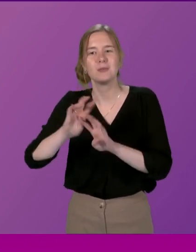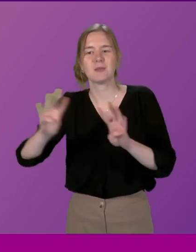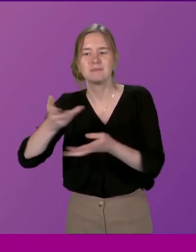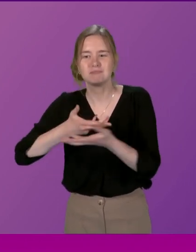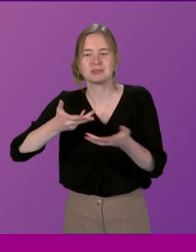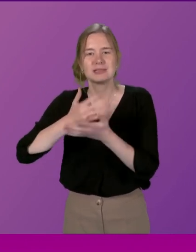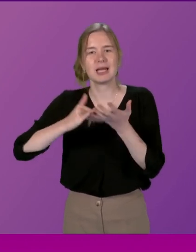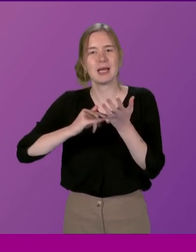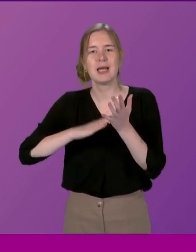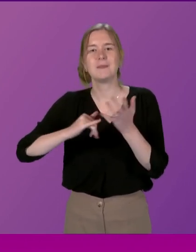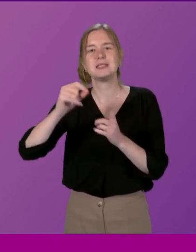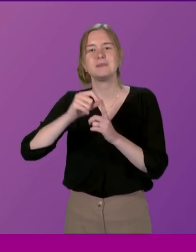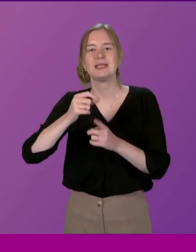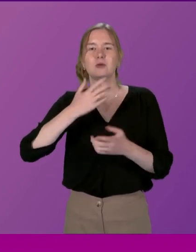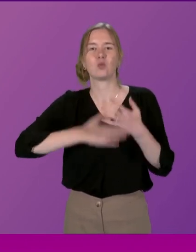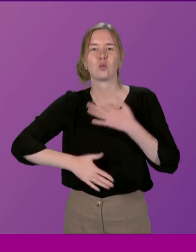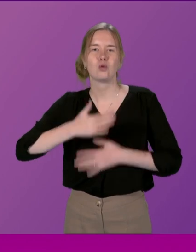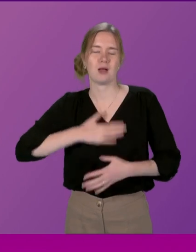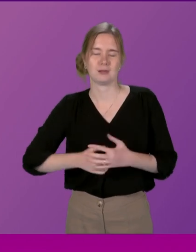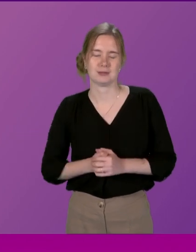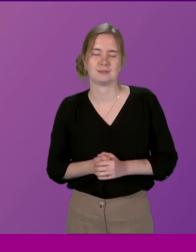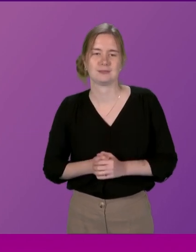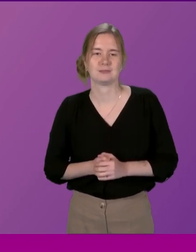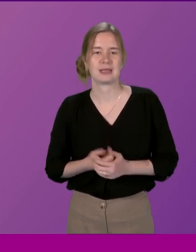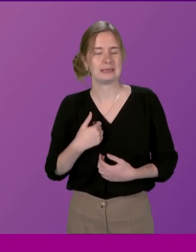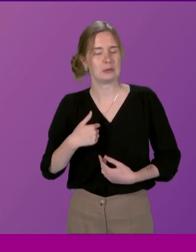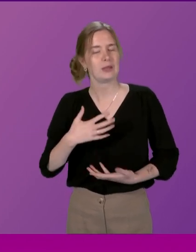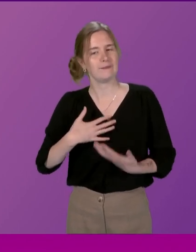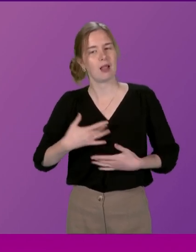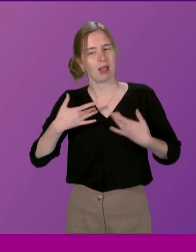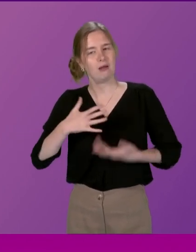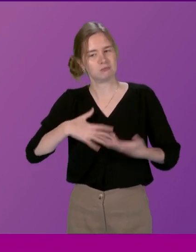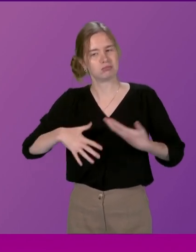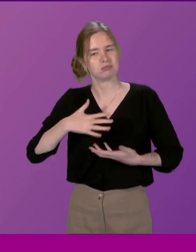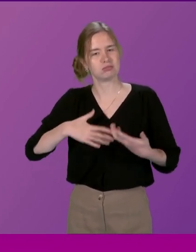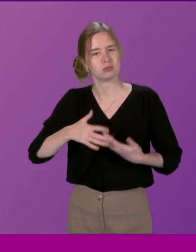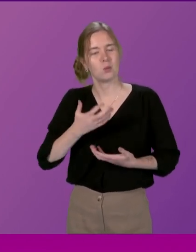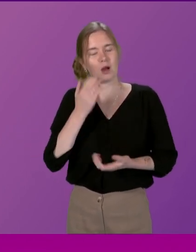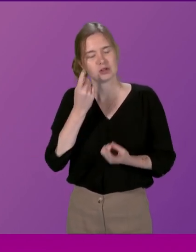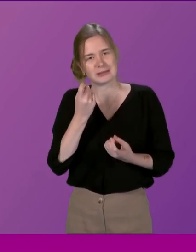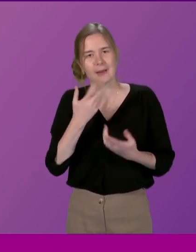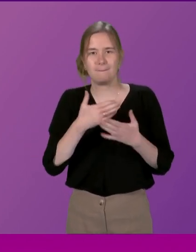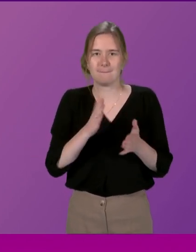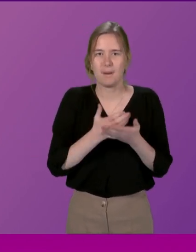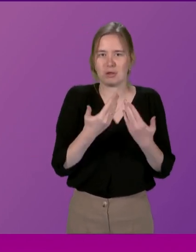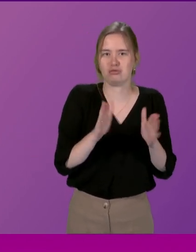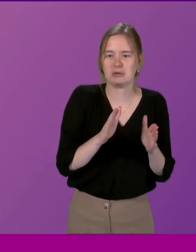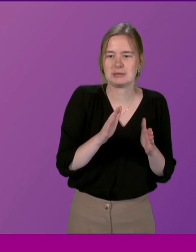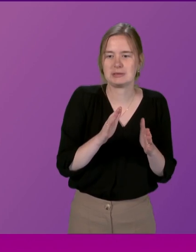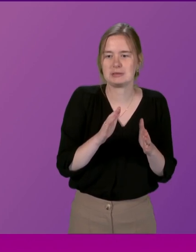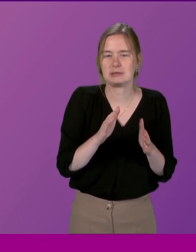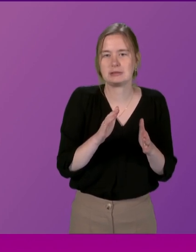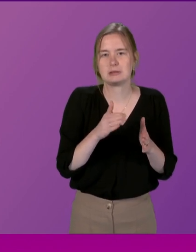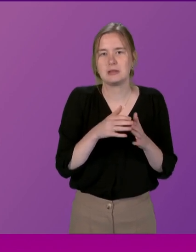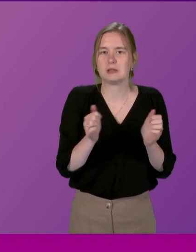MSP's code of conduct In each case, we have mixed feelings We understand why public trust is damaged by the way we sometimes conduct